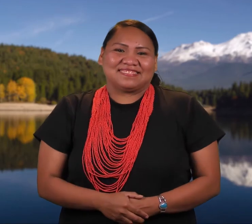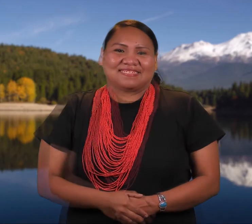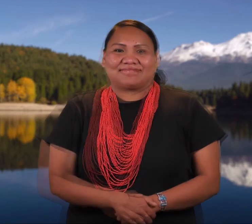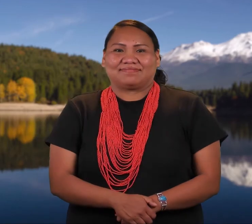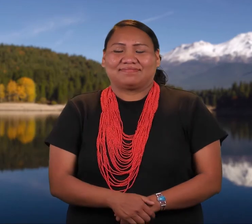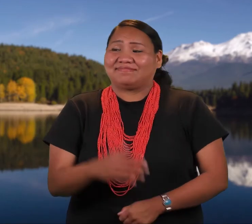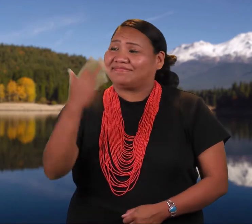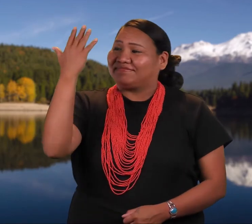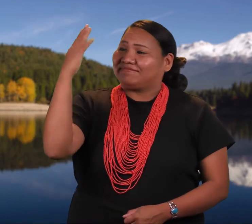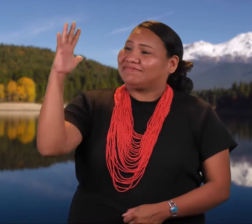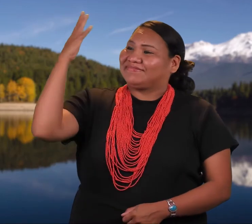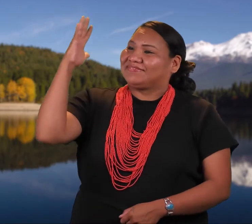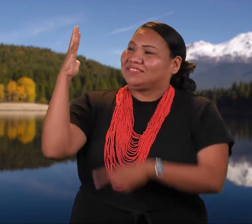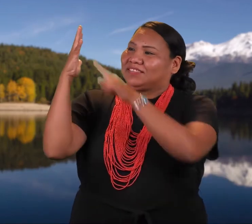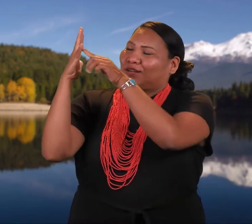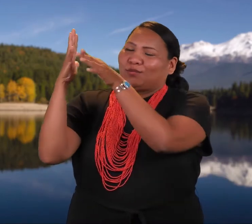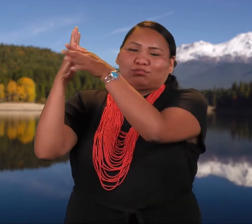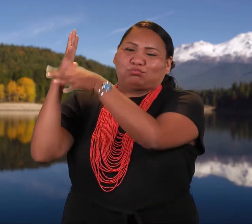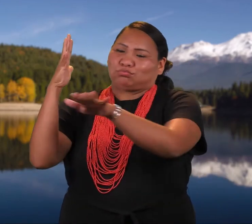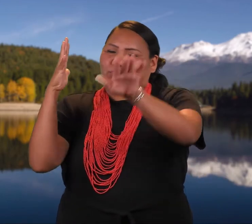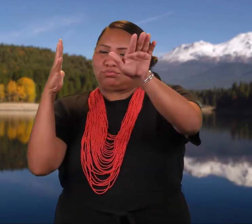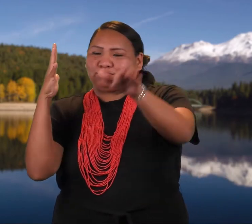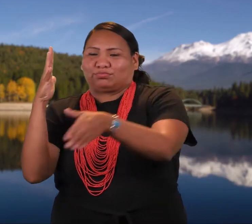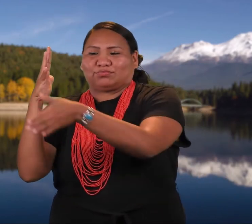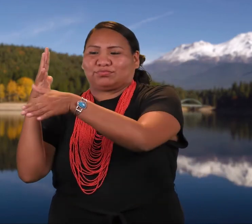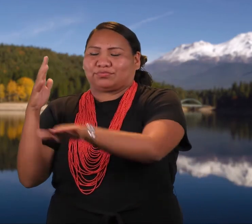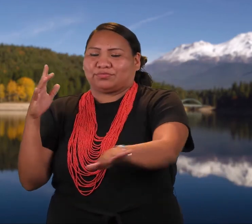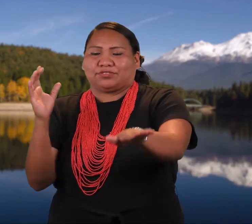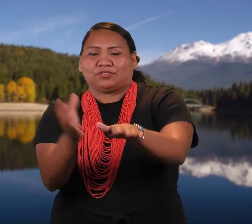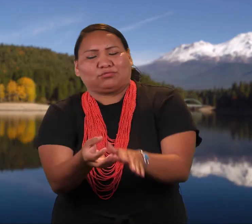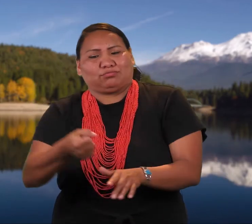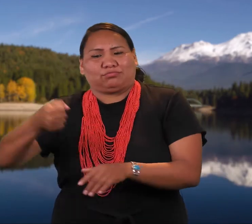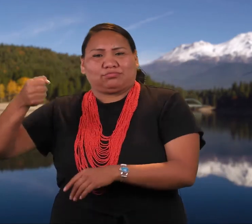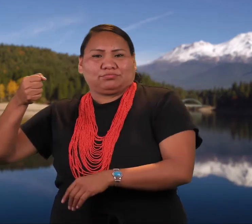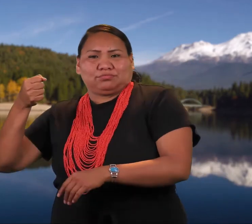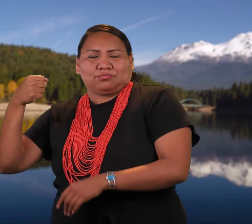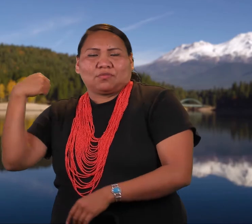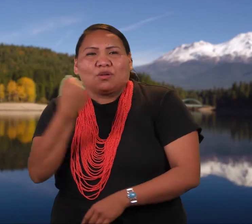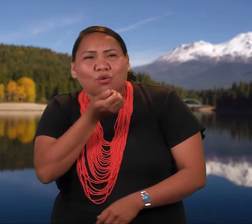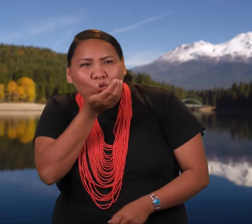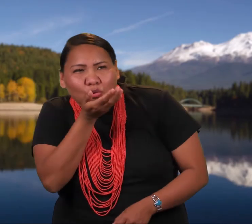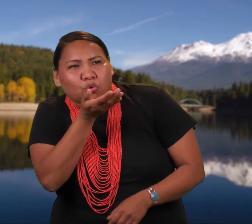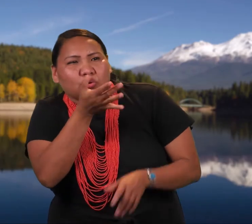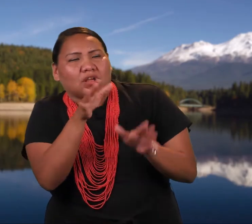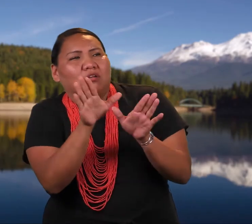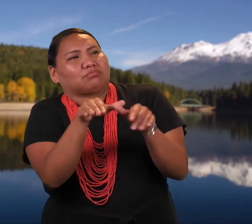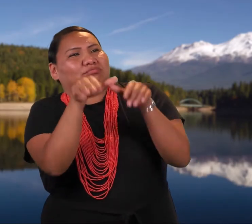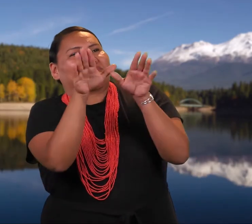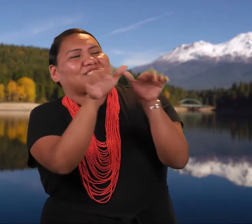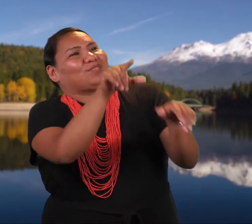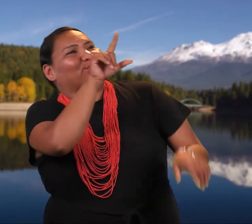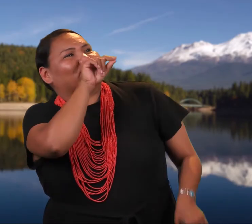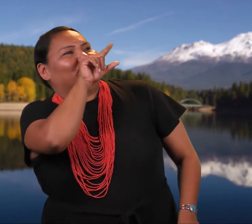When the leaves dropped from the trees, he picked them up, blew on them, and so made the birds.